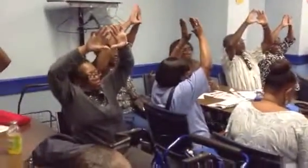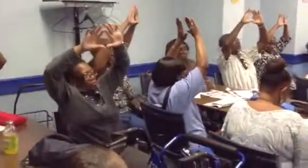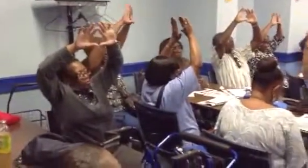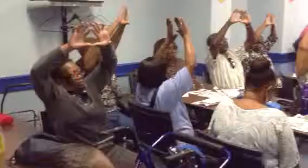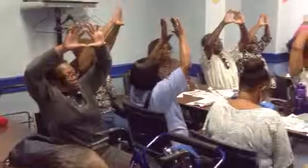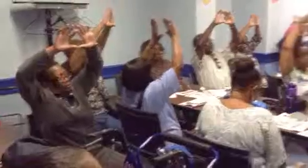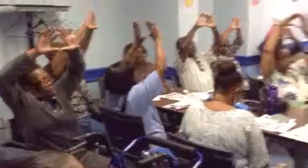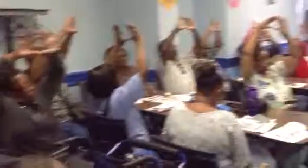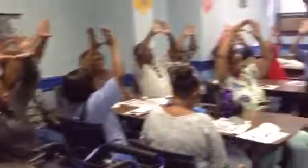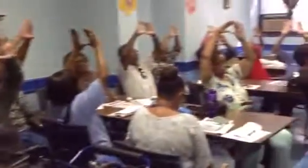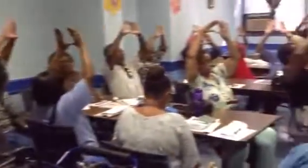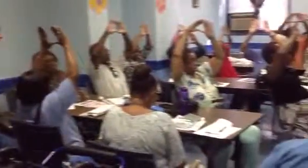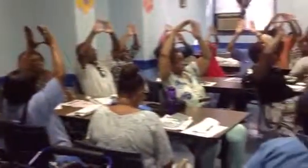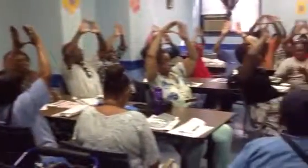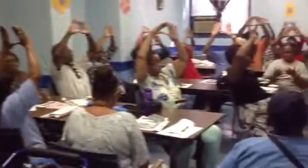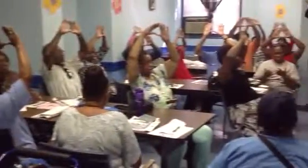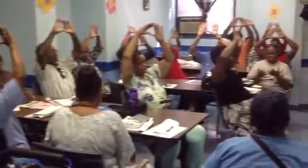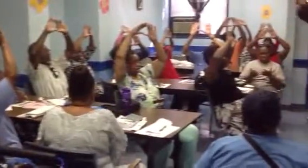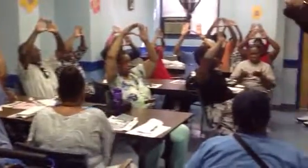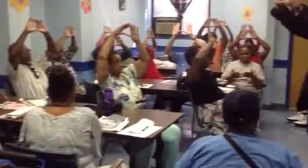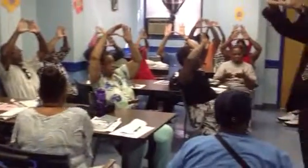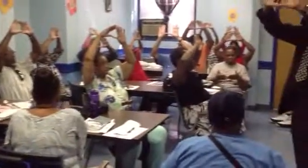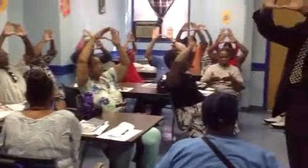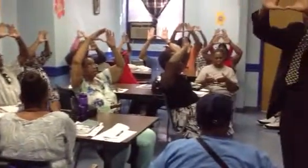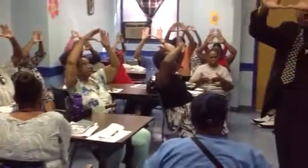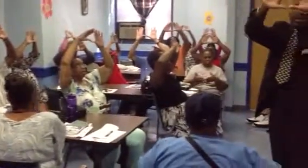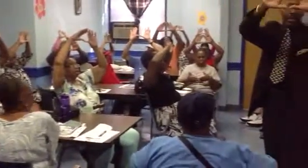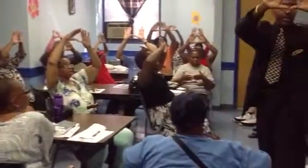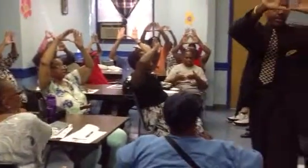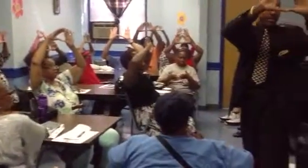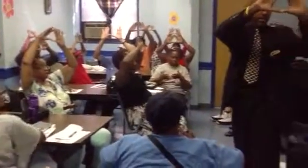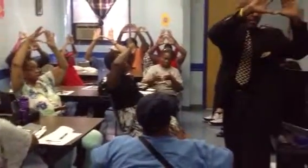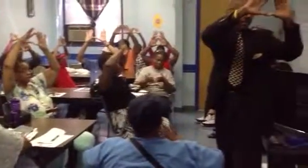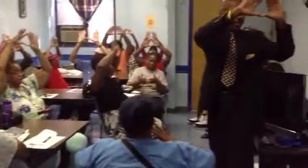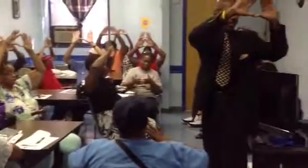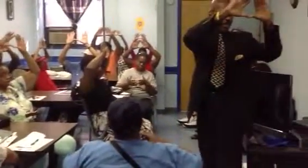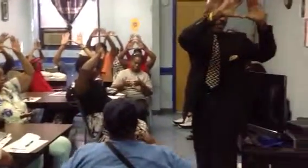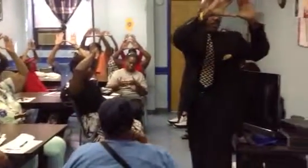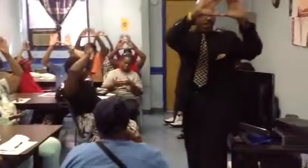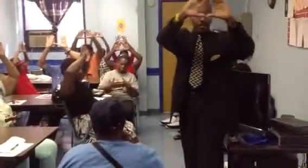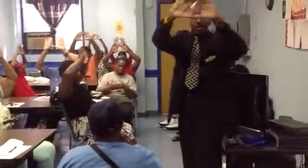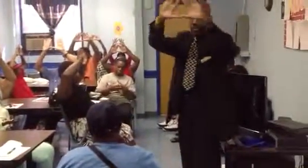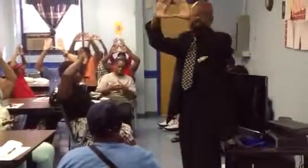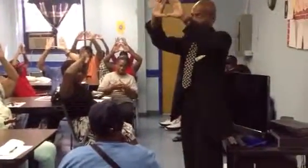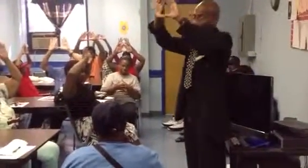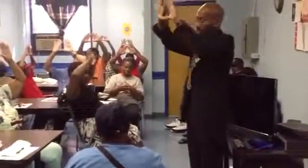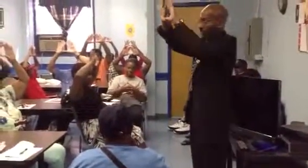so you have a little pyramid for a triangle, okay? Then what you're going to do...